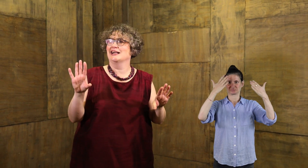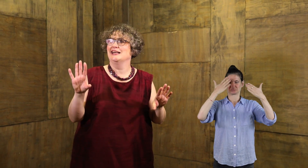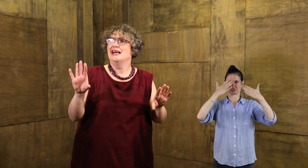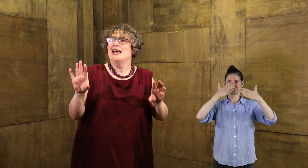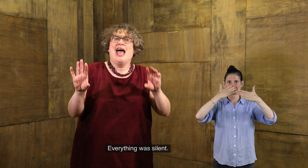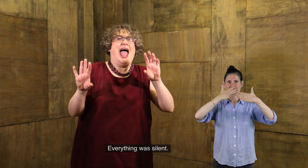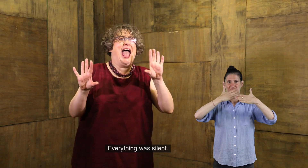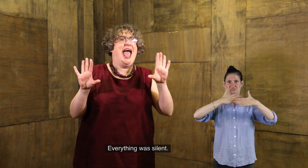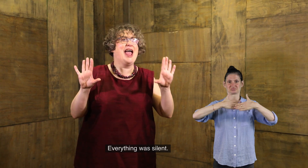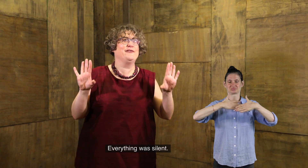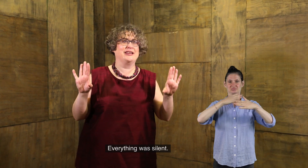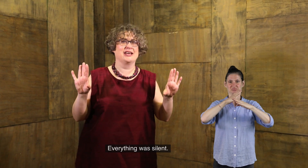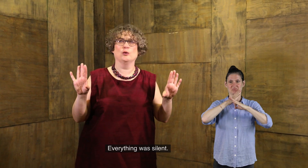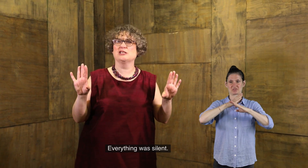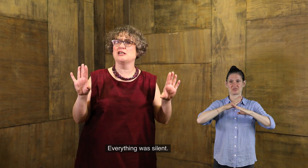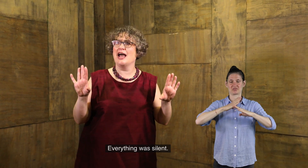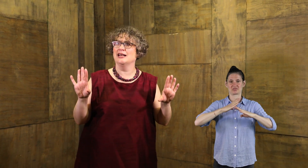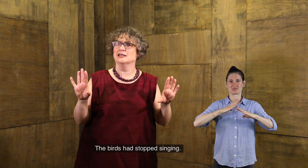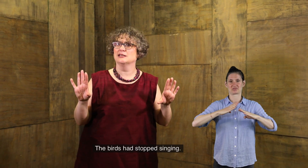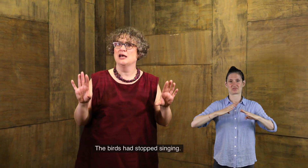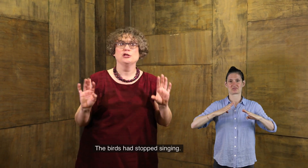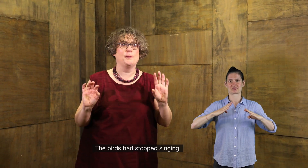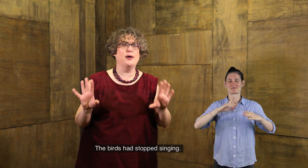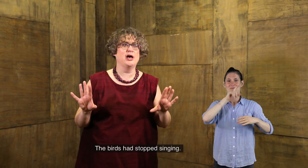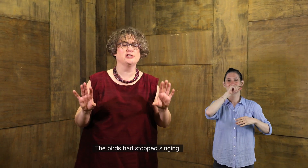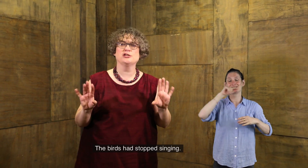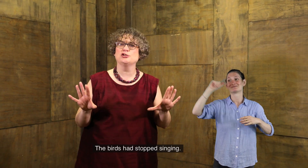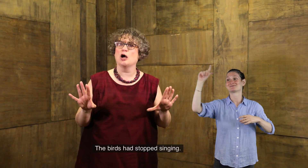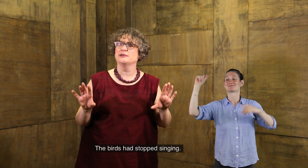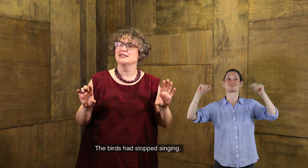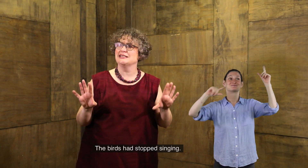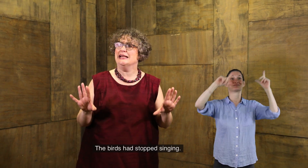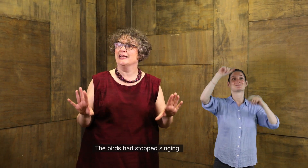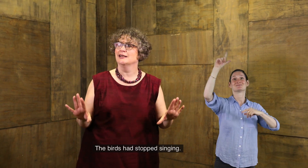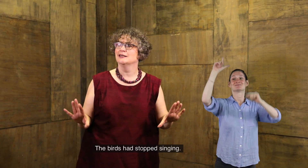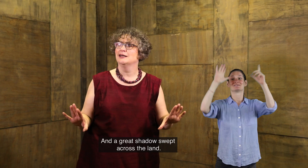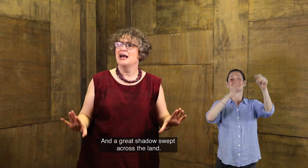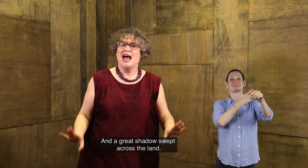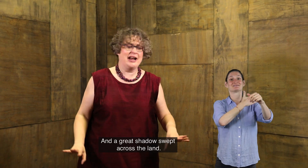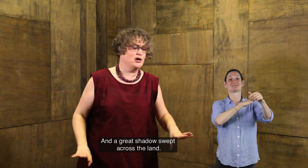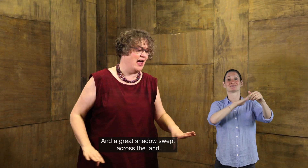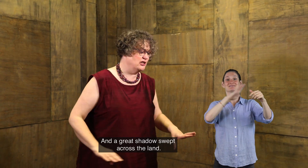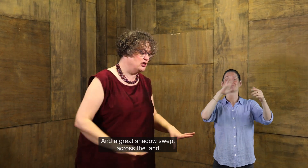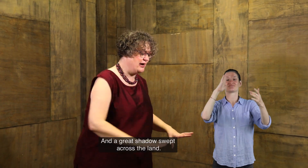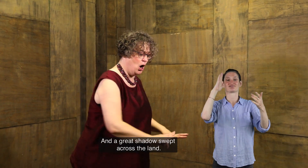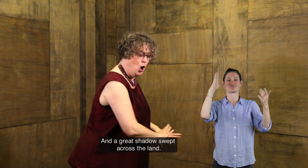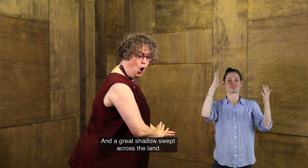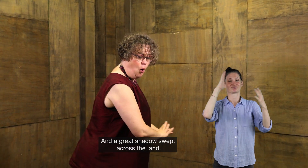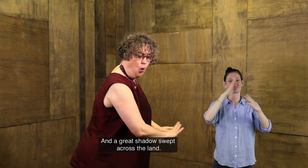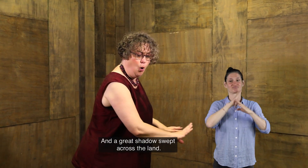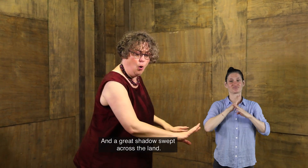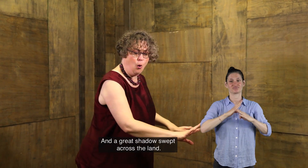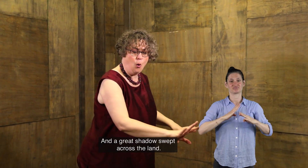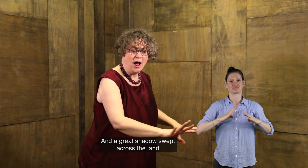black. Everything was silent. The birds had stopped singing. And a great shadow,